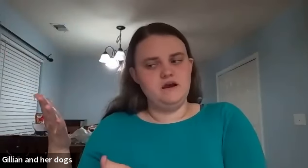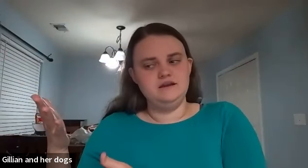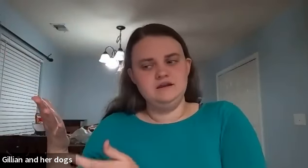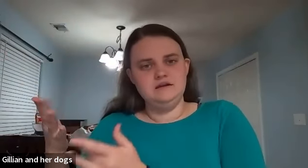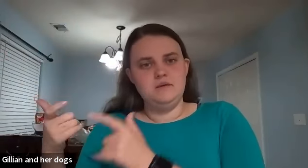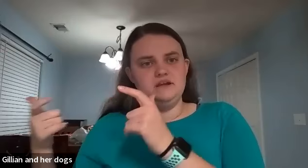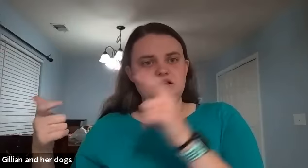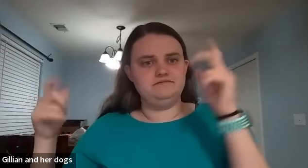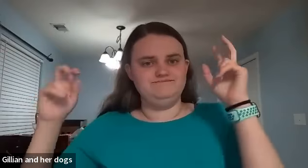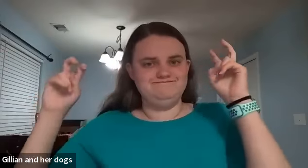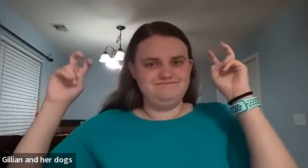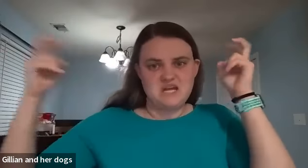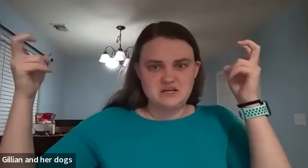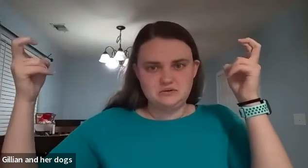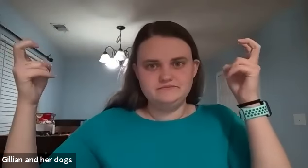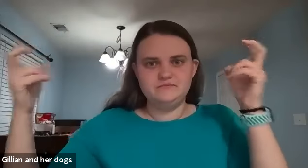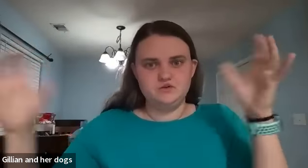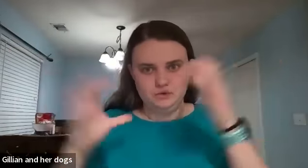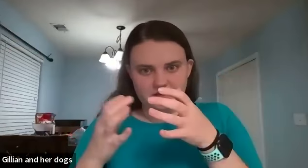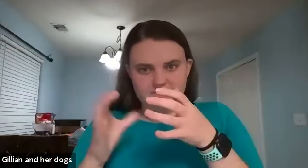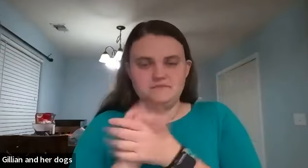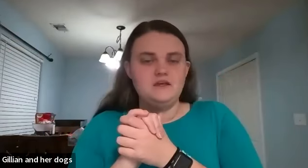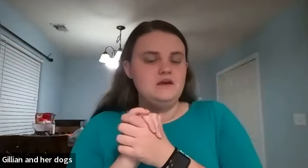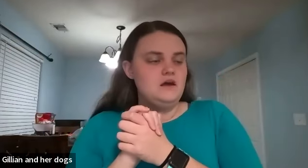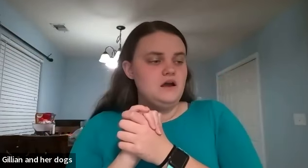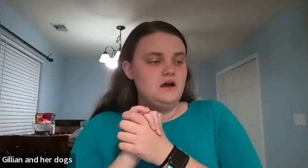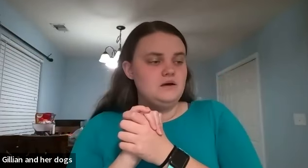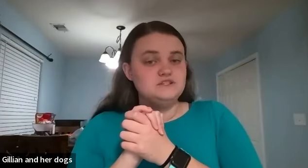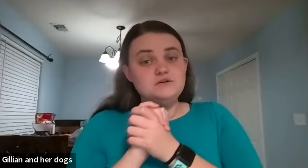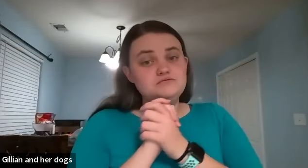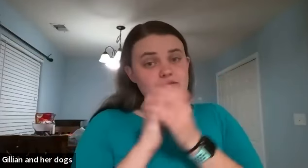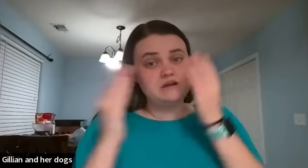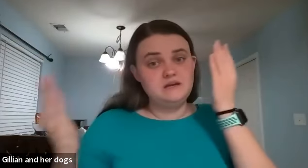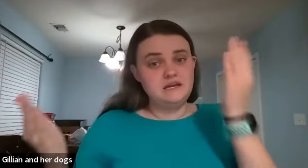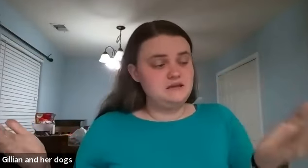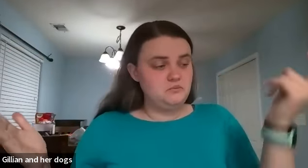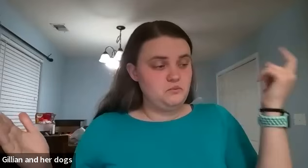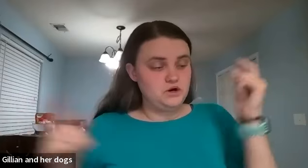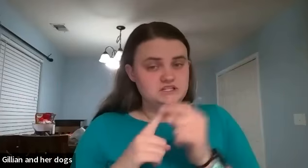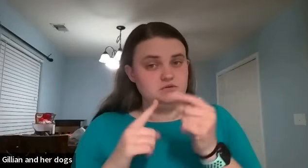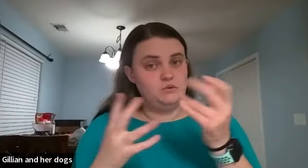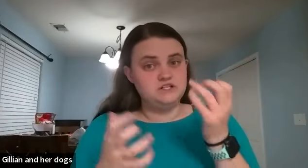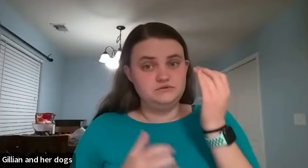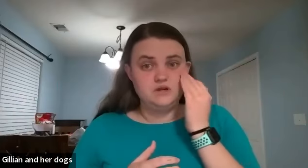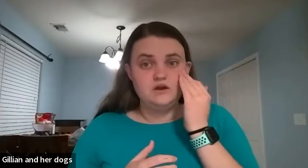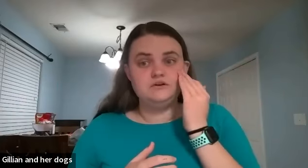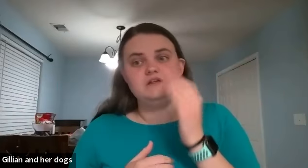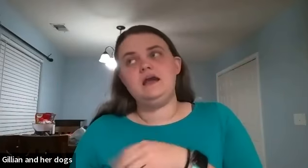not a big enough title grouping um so i recommend any words that you want to know or you're like